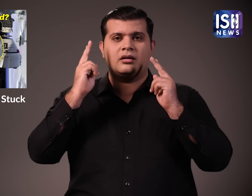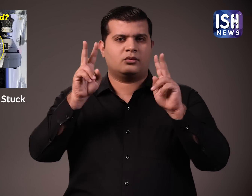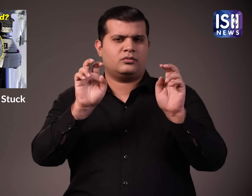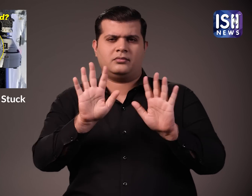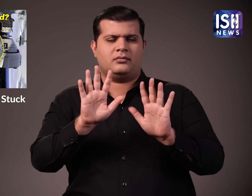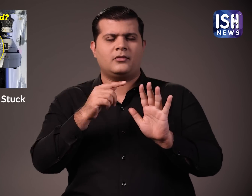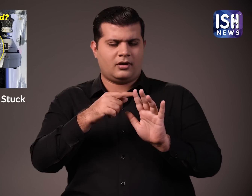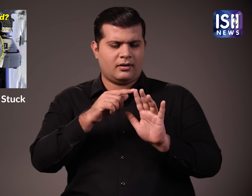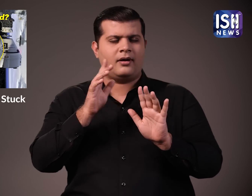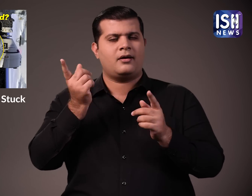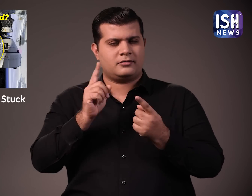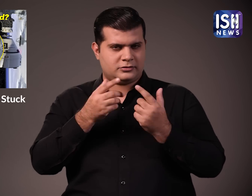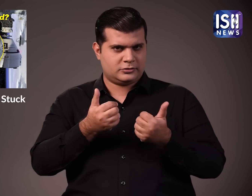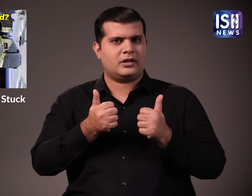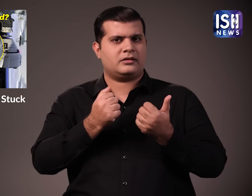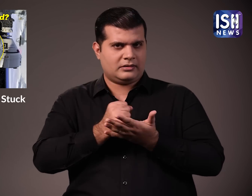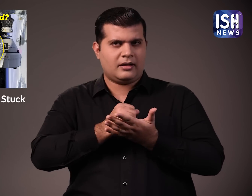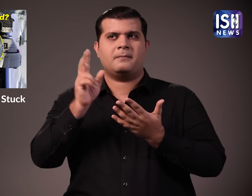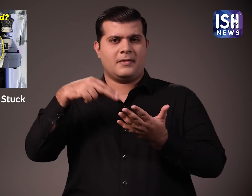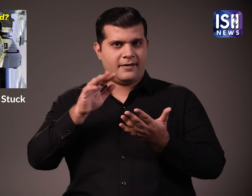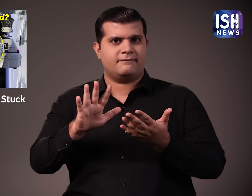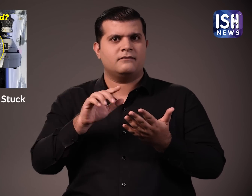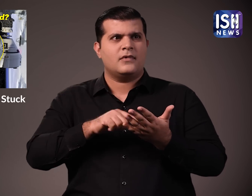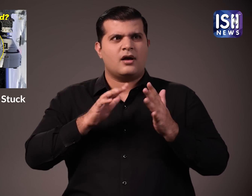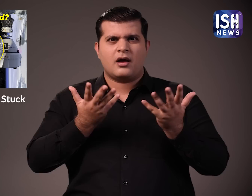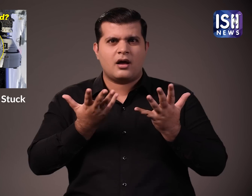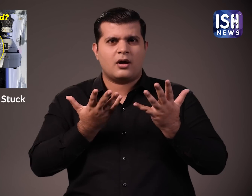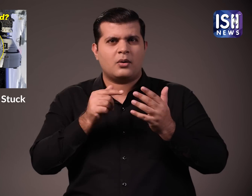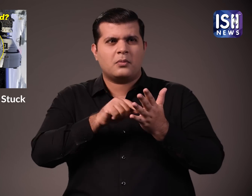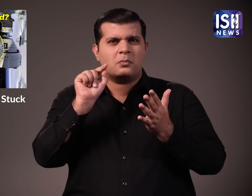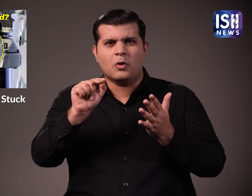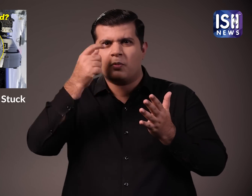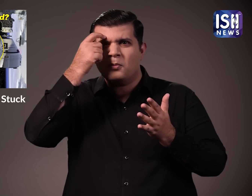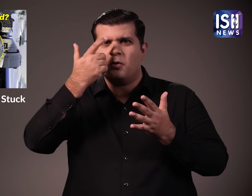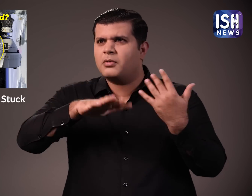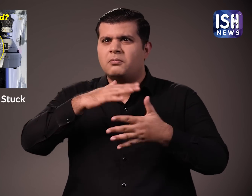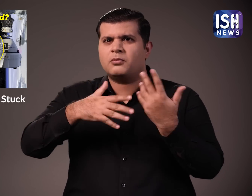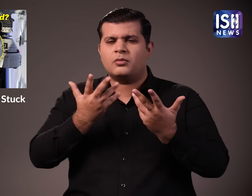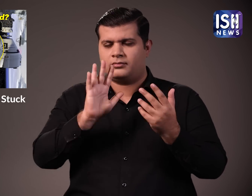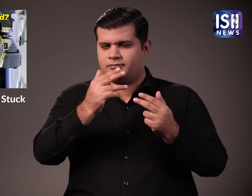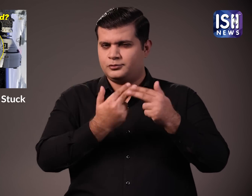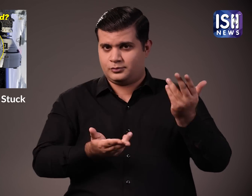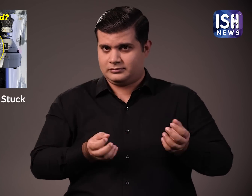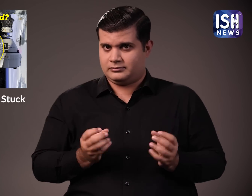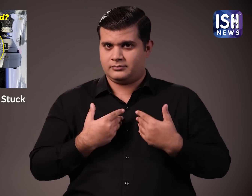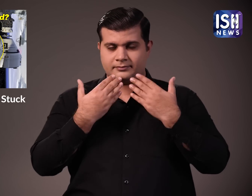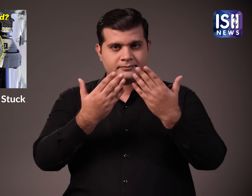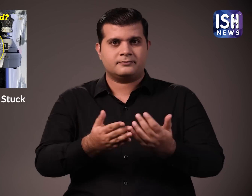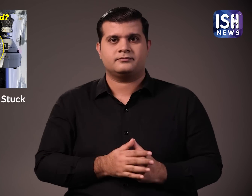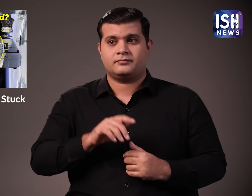space. However, she is not really stuck. Efforts are being done to get her back. To know about the problem, I will tell you the story